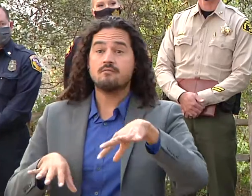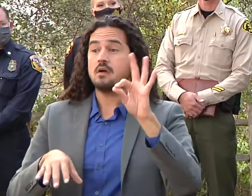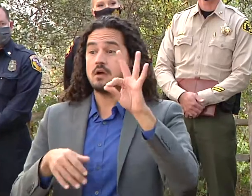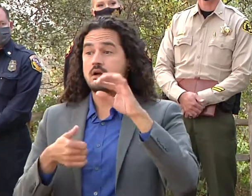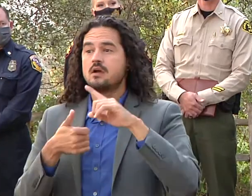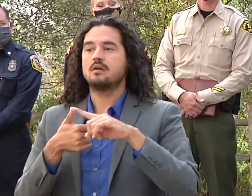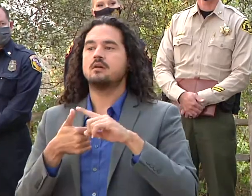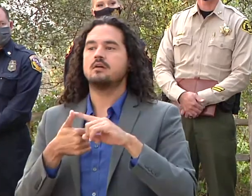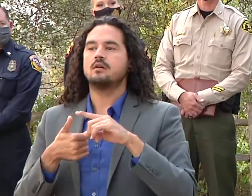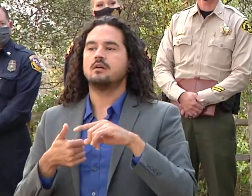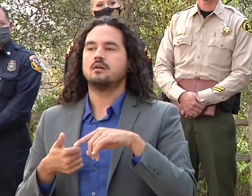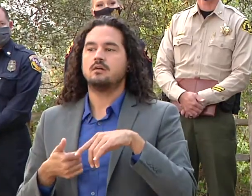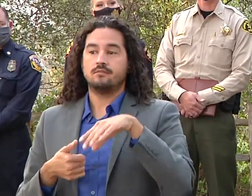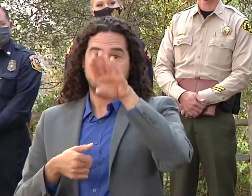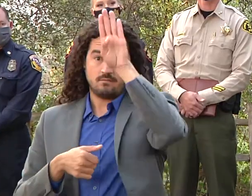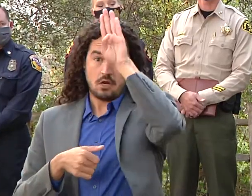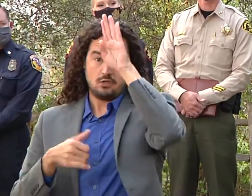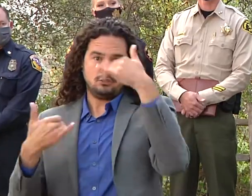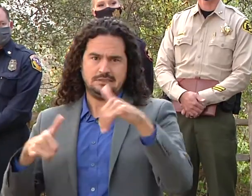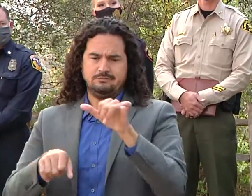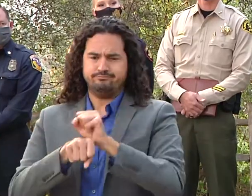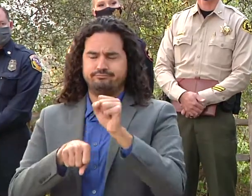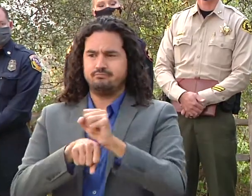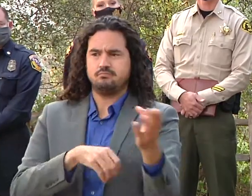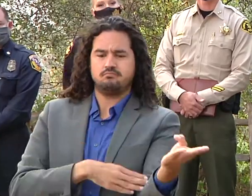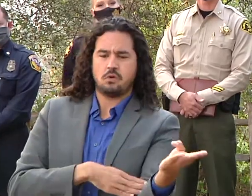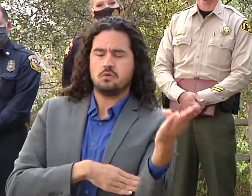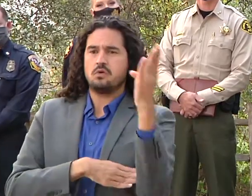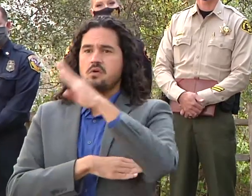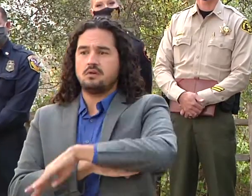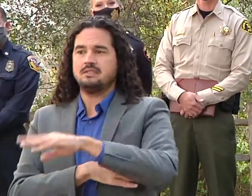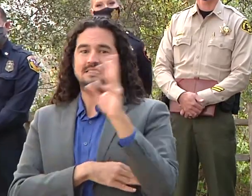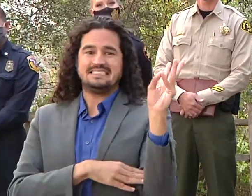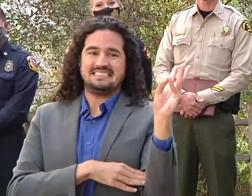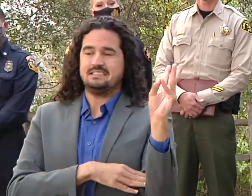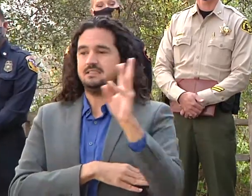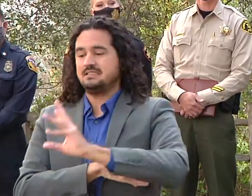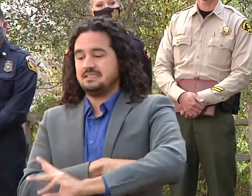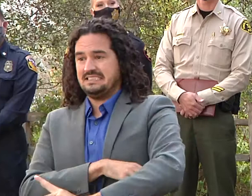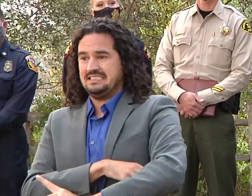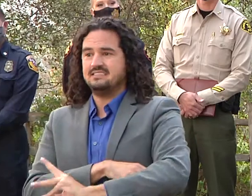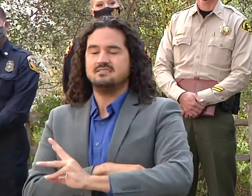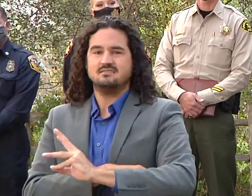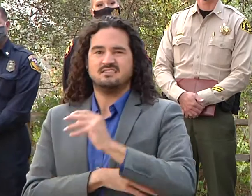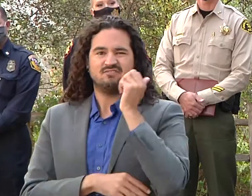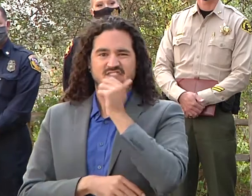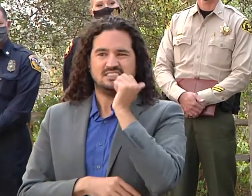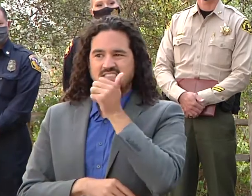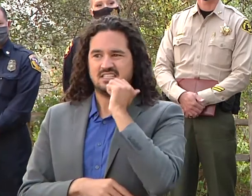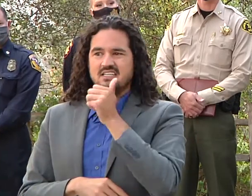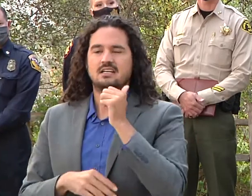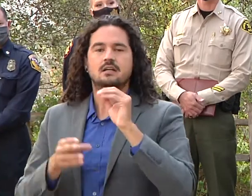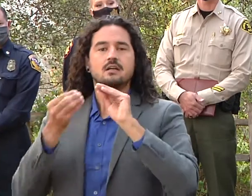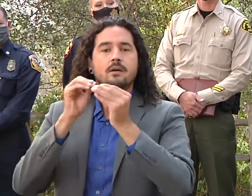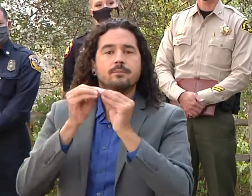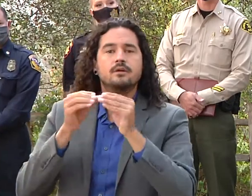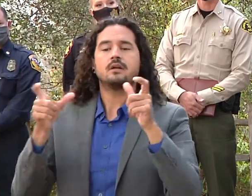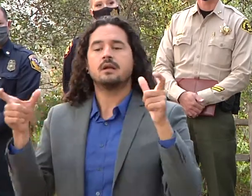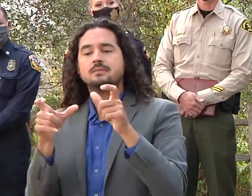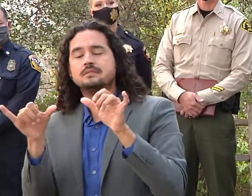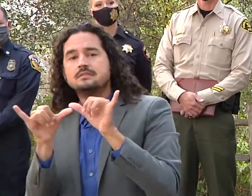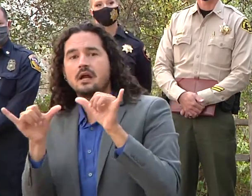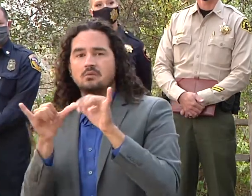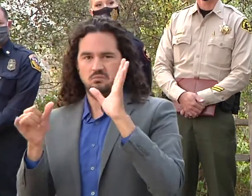6am and 6pm daily as far as the latest number and containments ongoing additionally the operations briefings have been